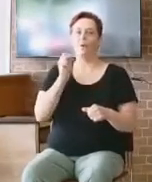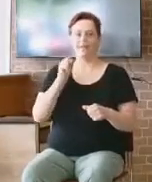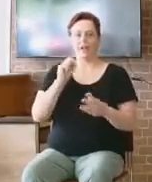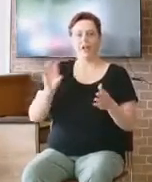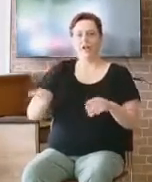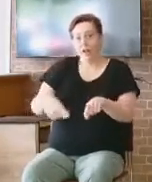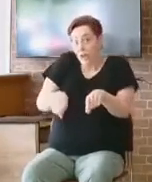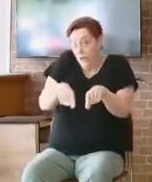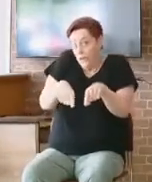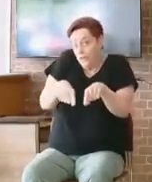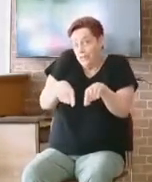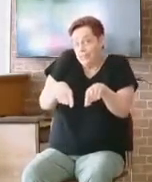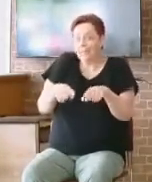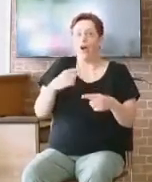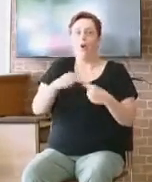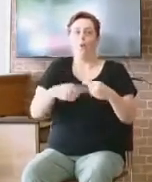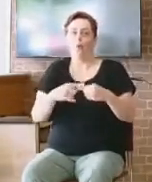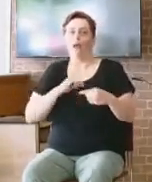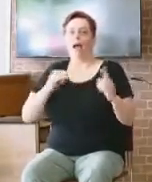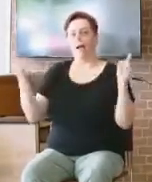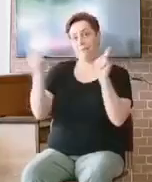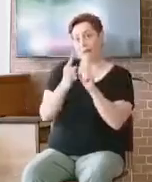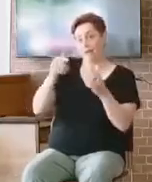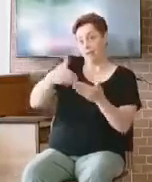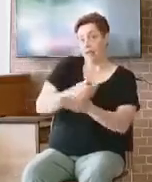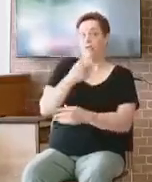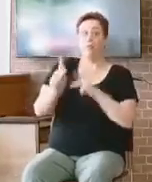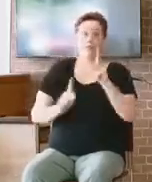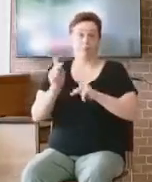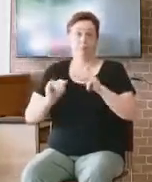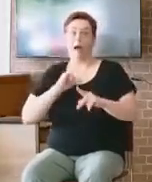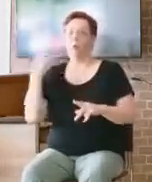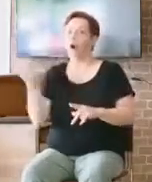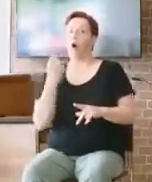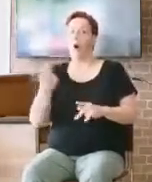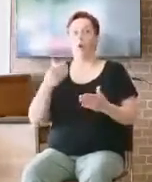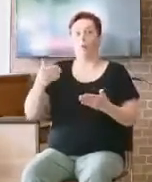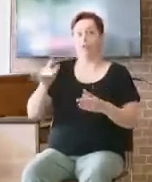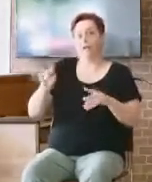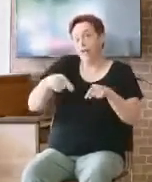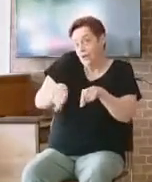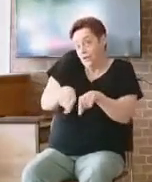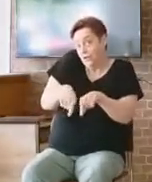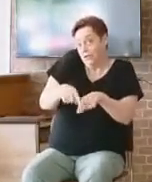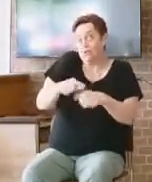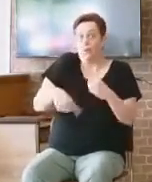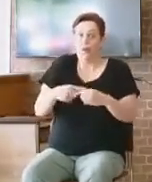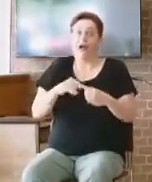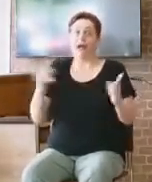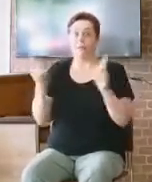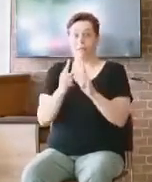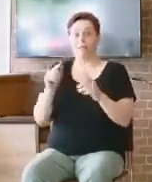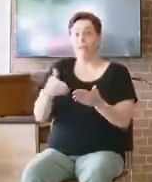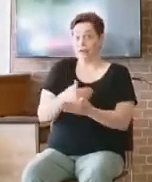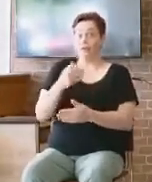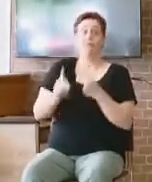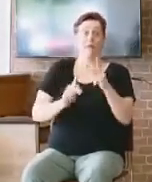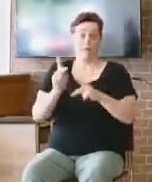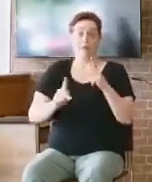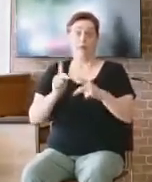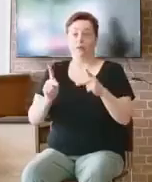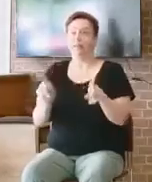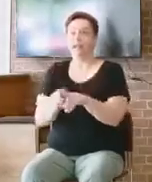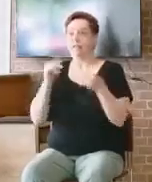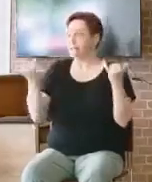stomach. I'm always nervous meeting new people. So, you know, I'm starting a ministry. God's called me to do this. I am nervous cause I got